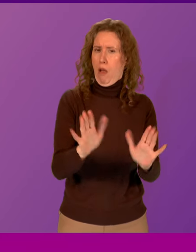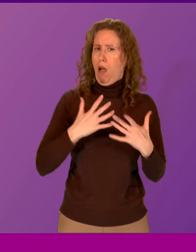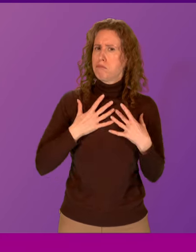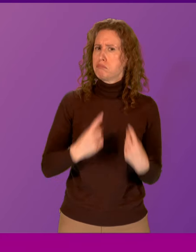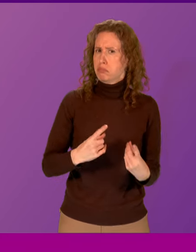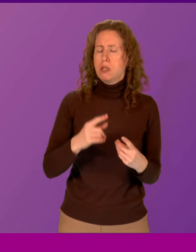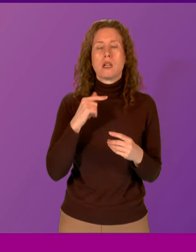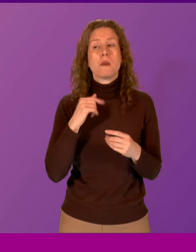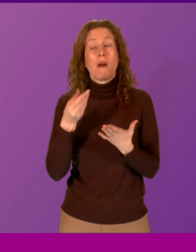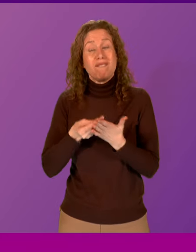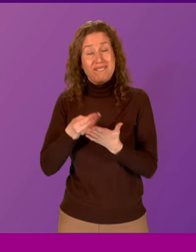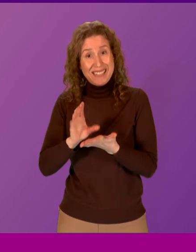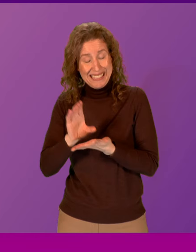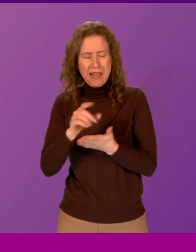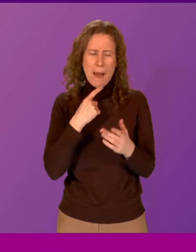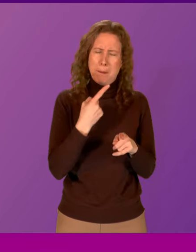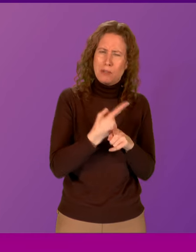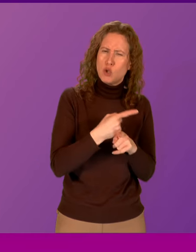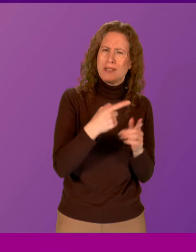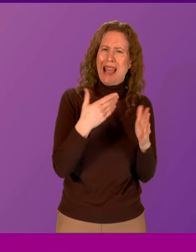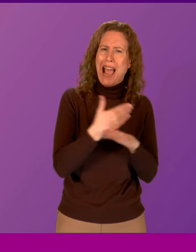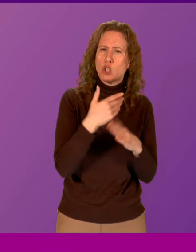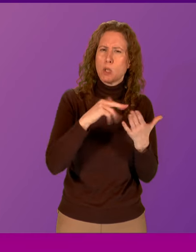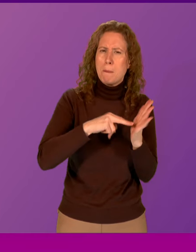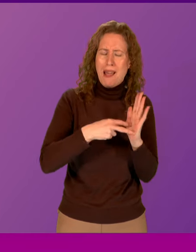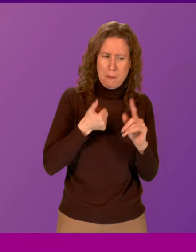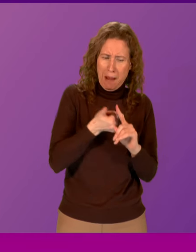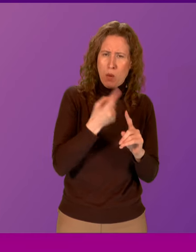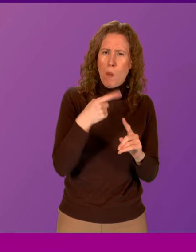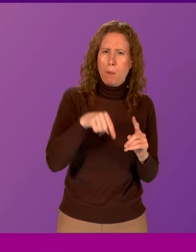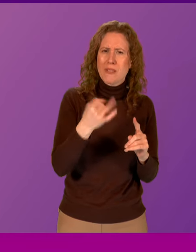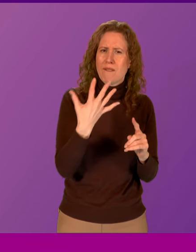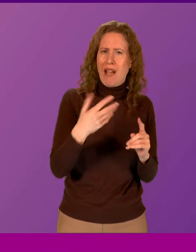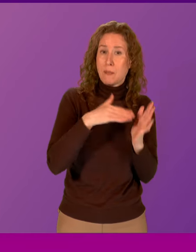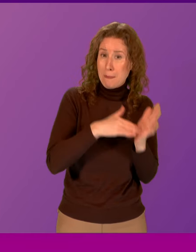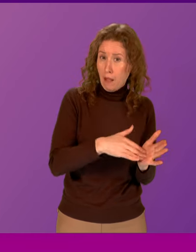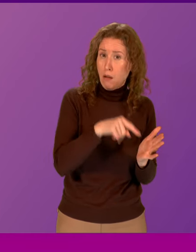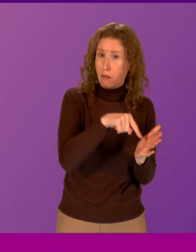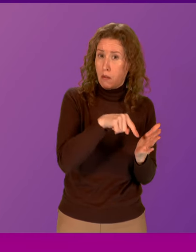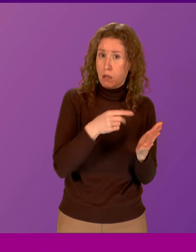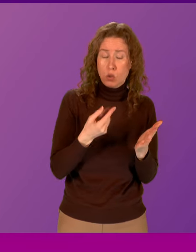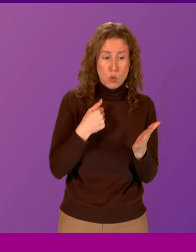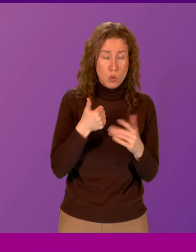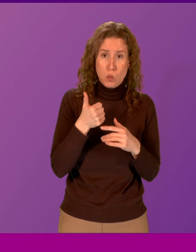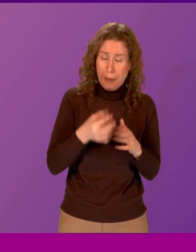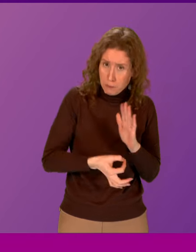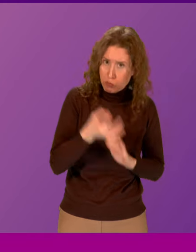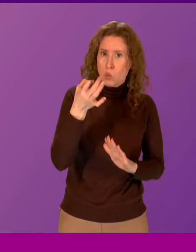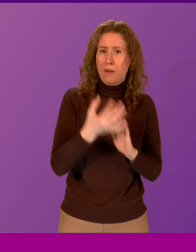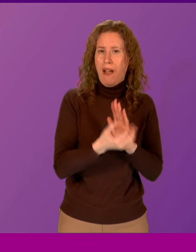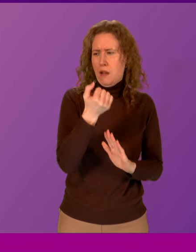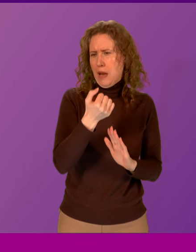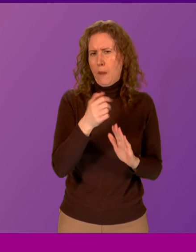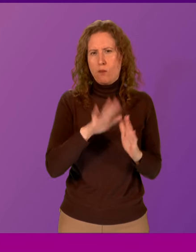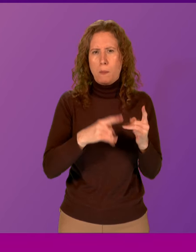that we're providing, I've mentioned the action plan, it's backed by £1.7 million of funding to improve sexual health and bloodborne virus outcomes.